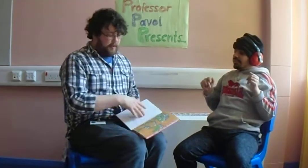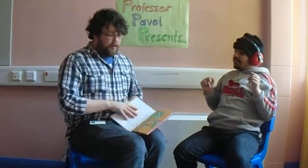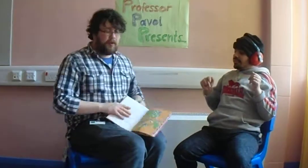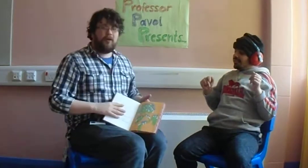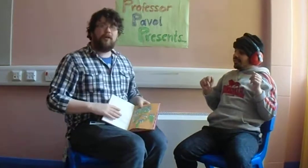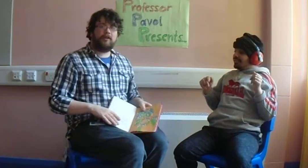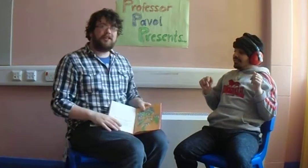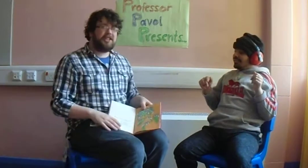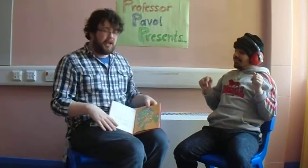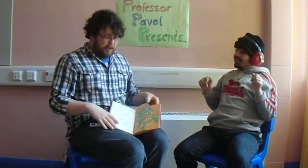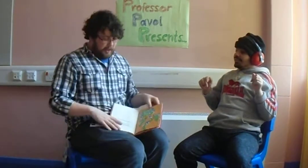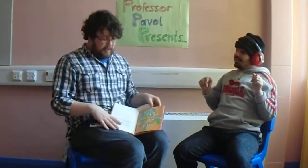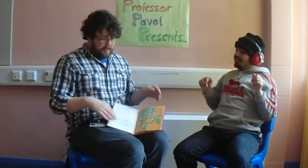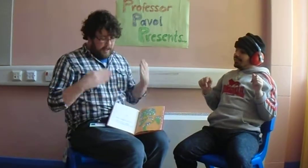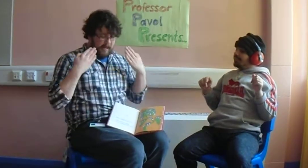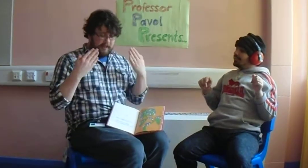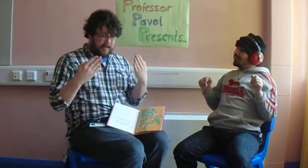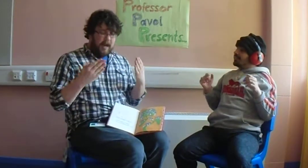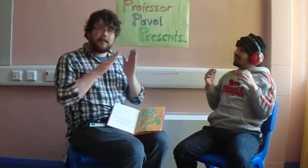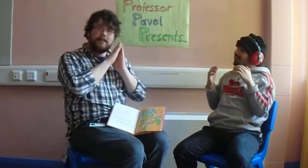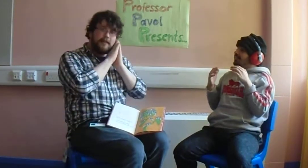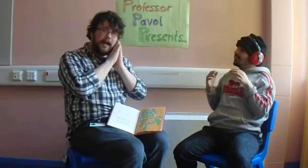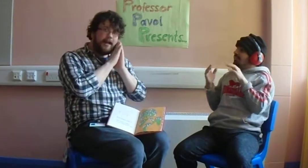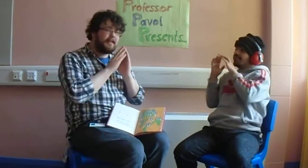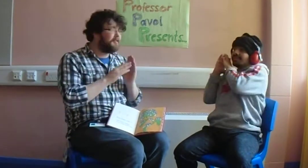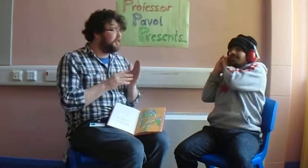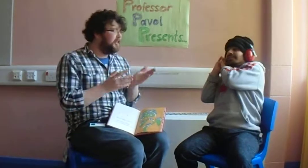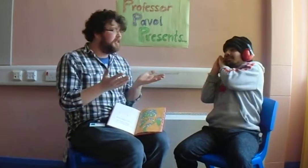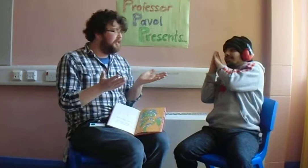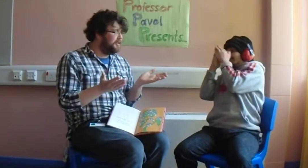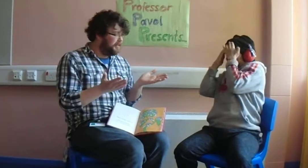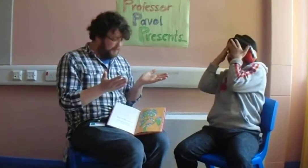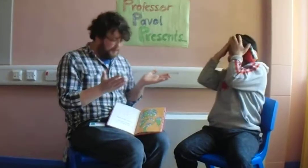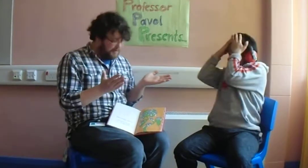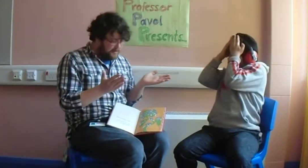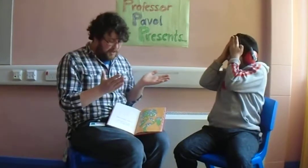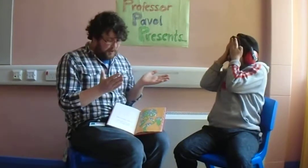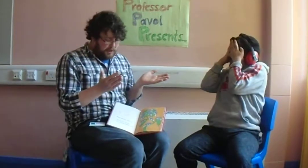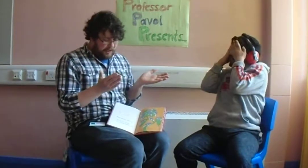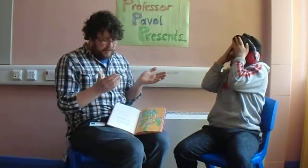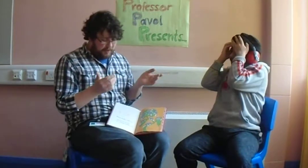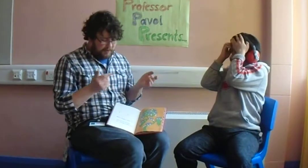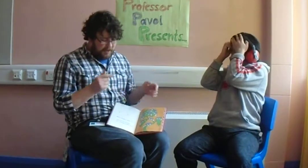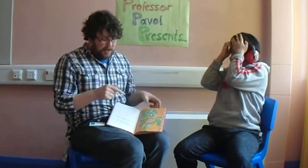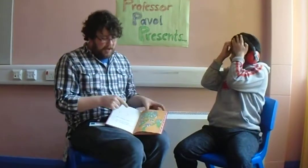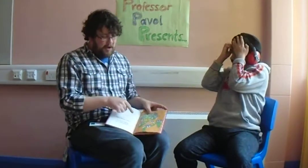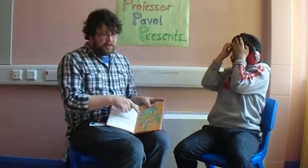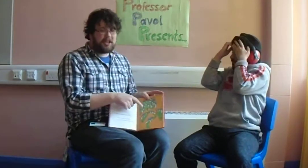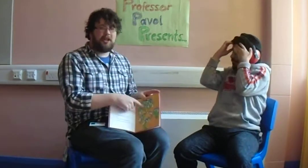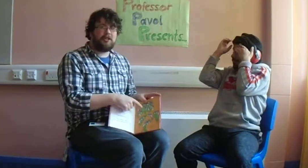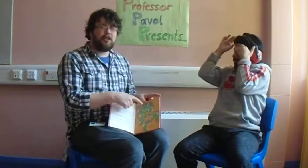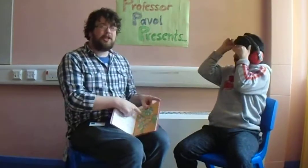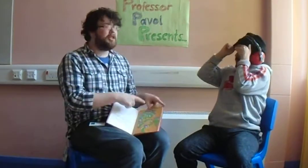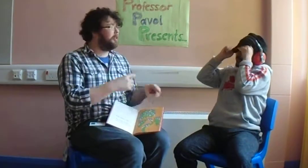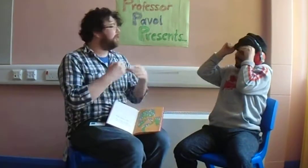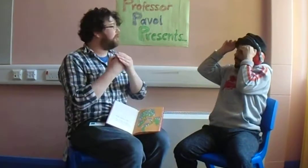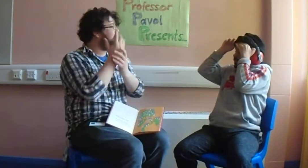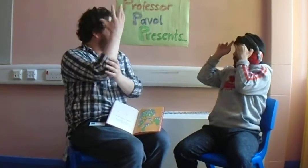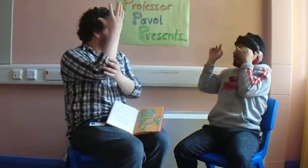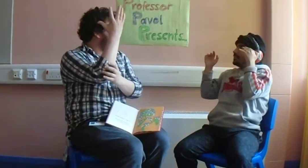Or, Doctor C says, Ten tired turtles, I don't know turtles, on a tuttle-tuttle tree. We